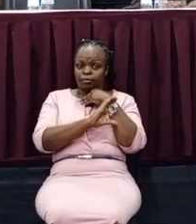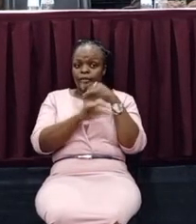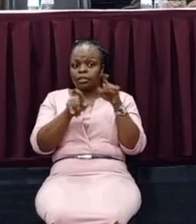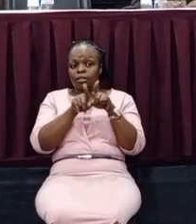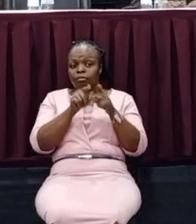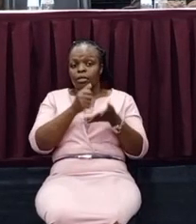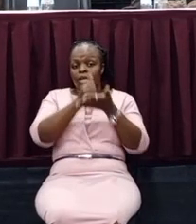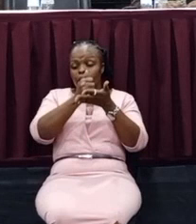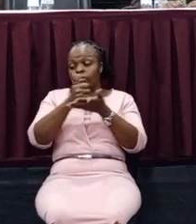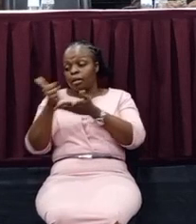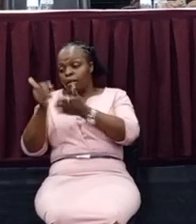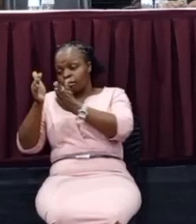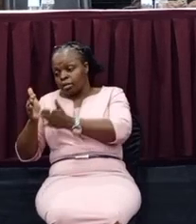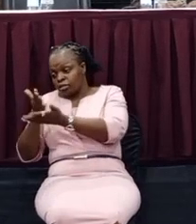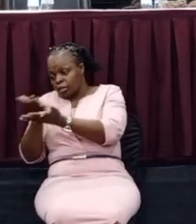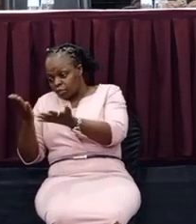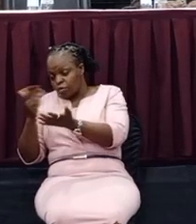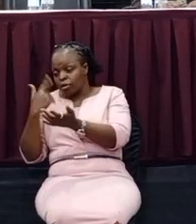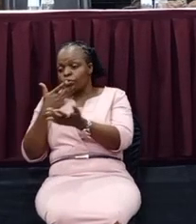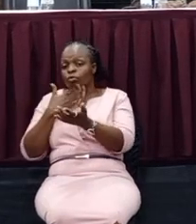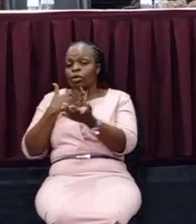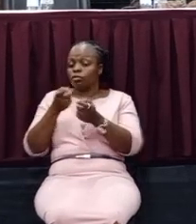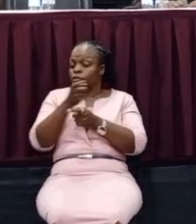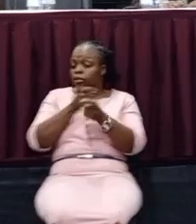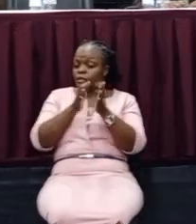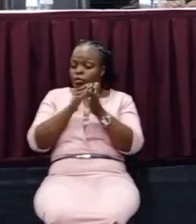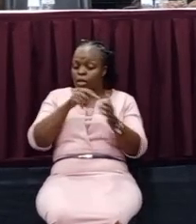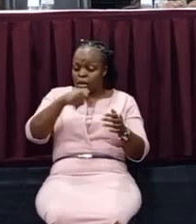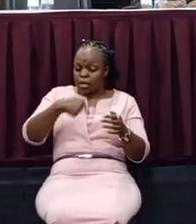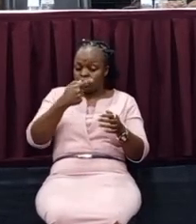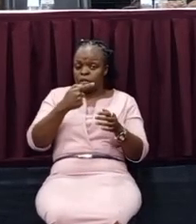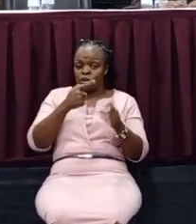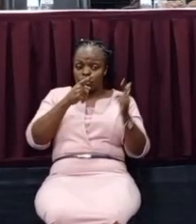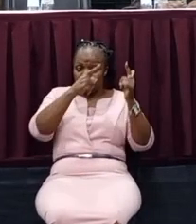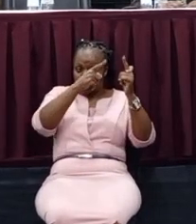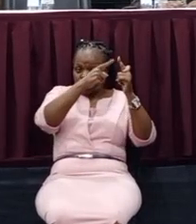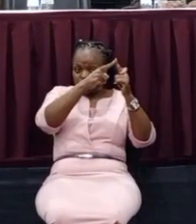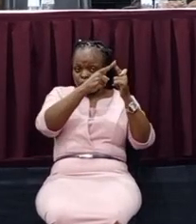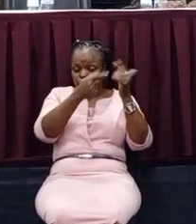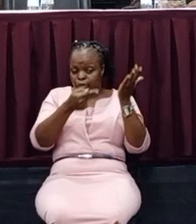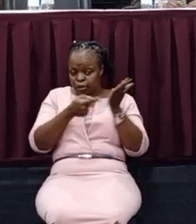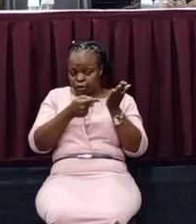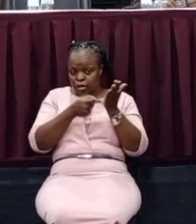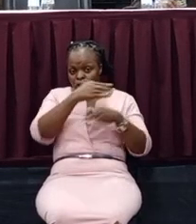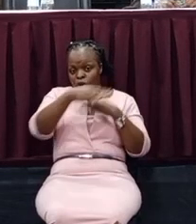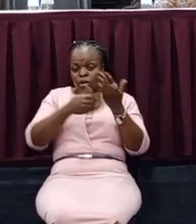somebody, somebody who wants to trade with us. The objective of digitization of all our services by the government